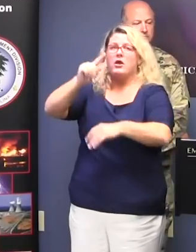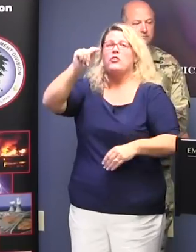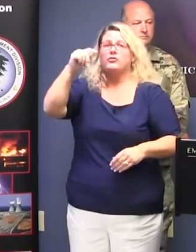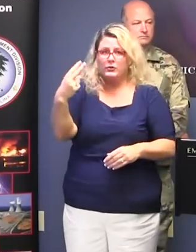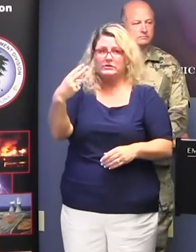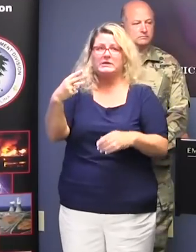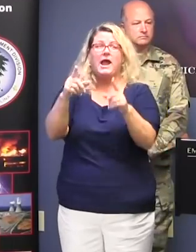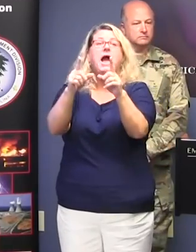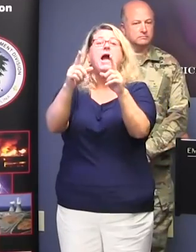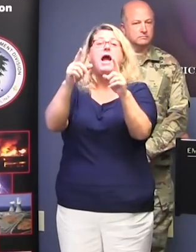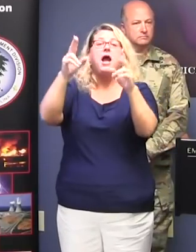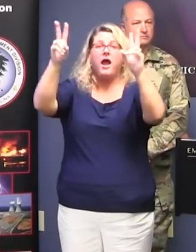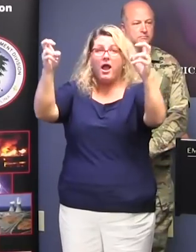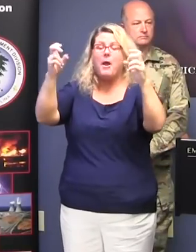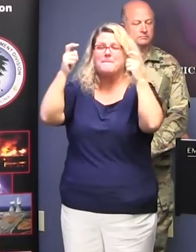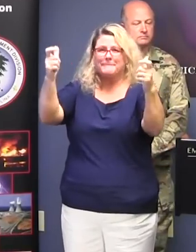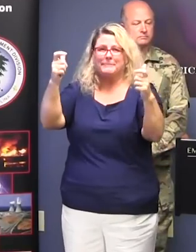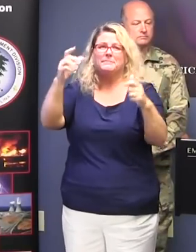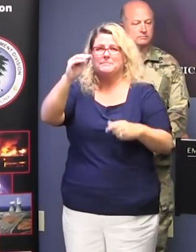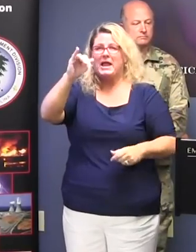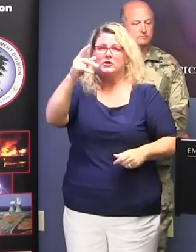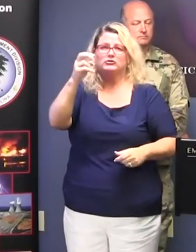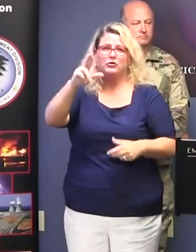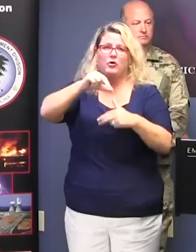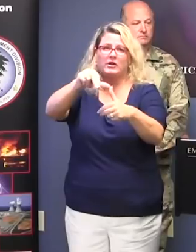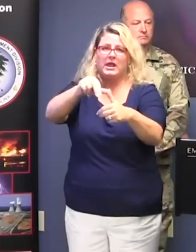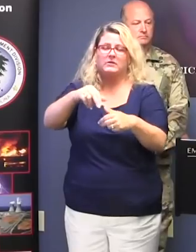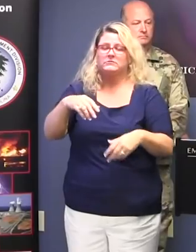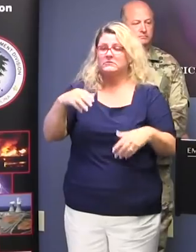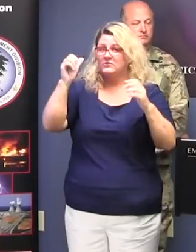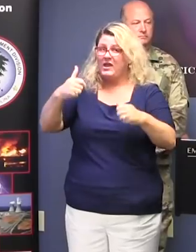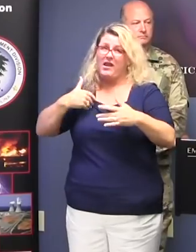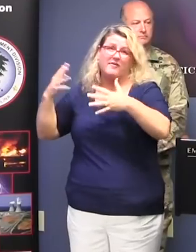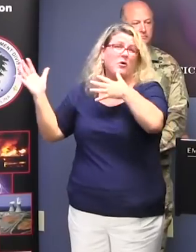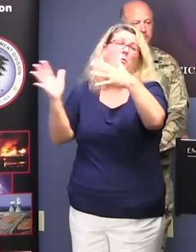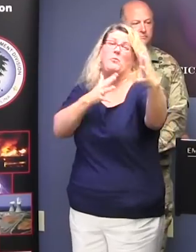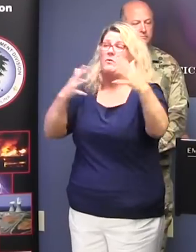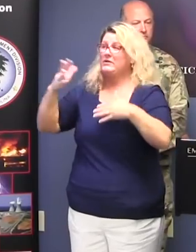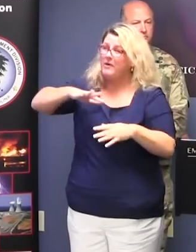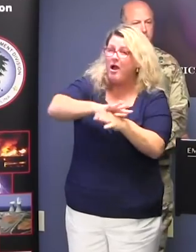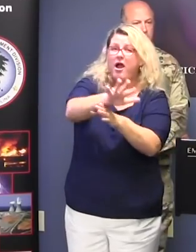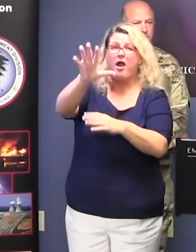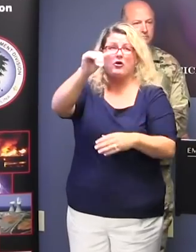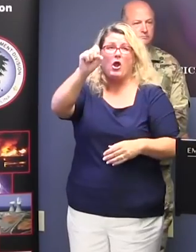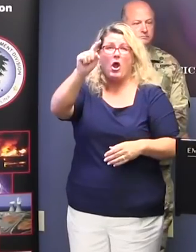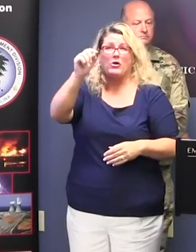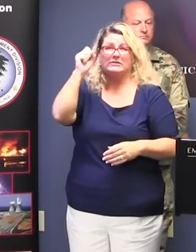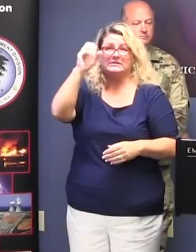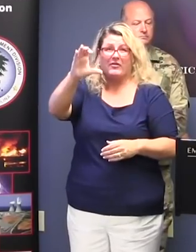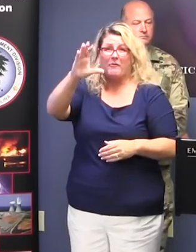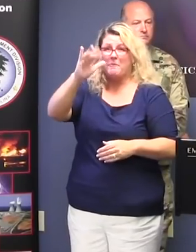On this current track, the tropical storm force winds could arrive across parts of the South Carolina coast by Thursday